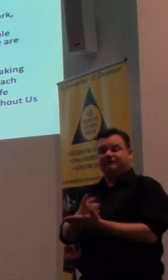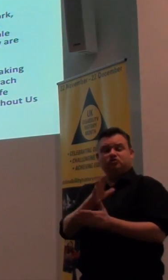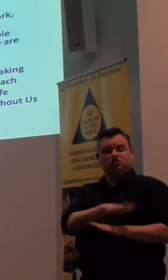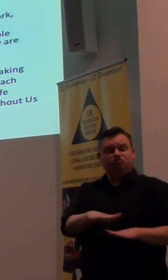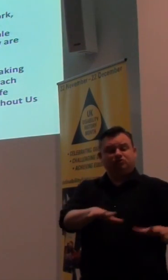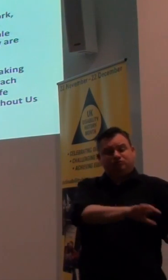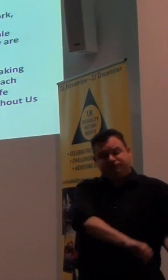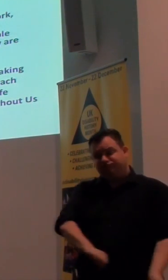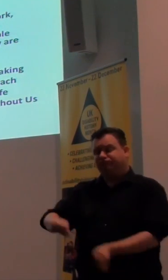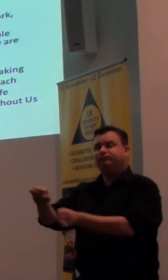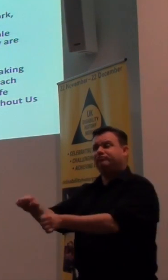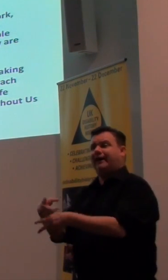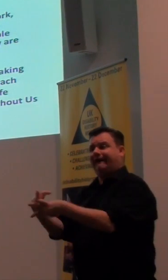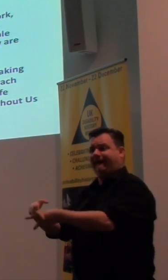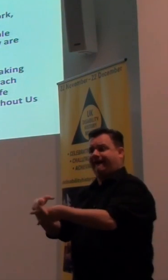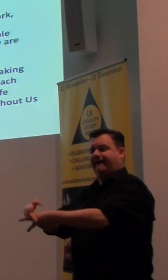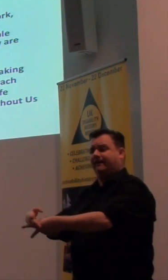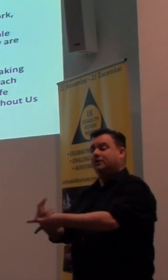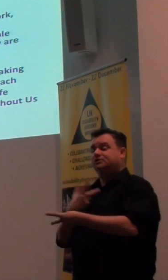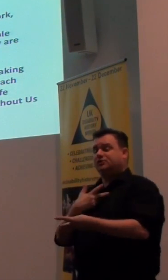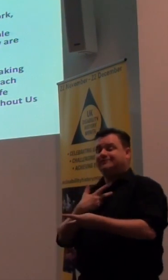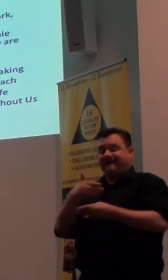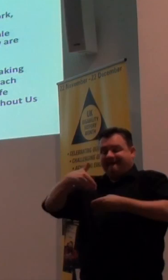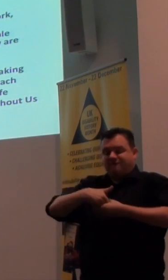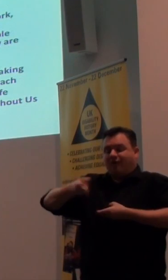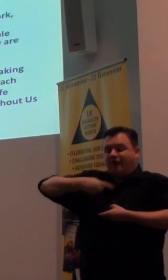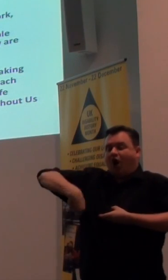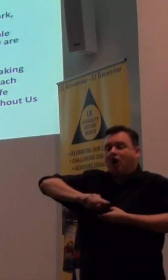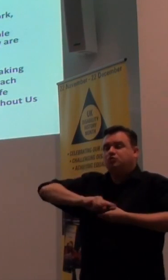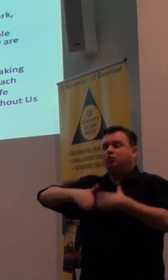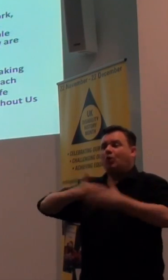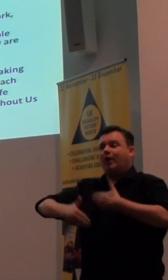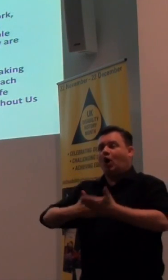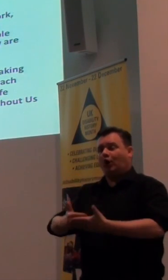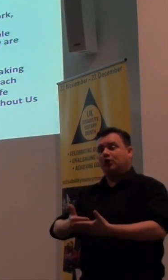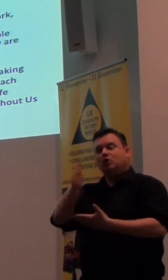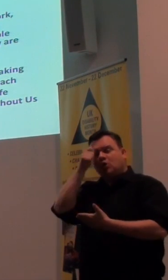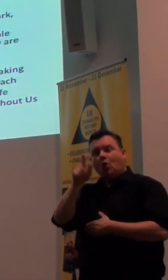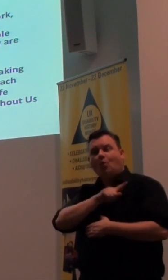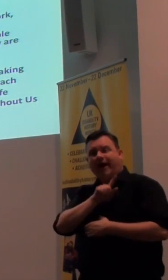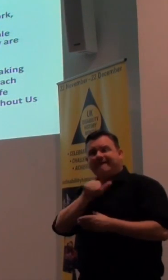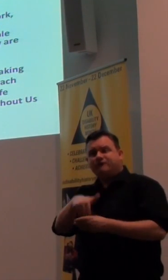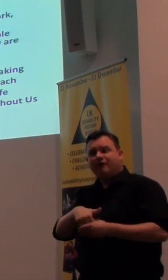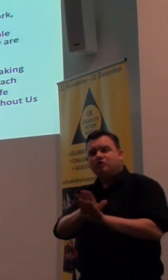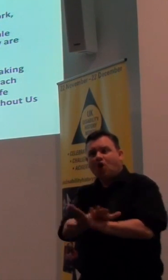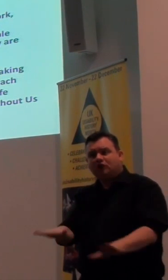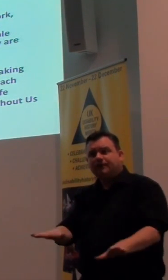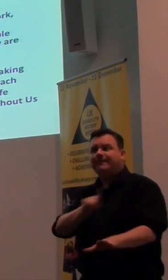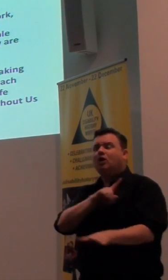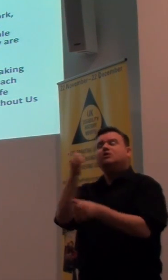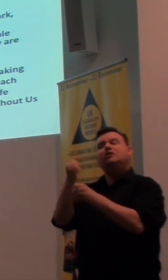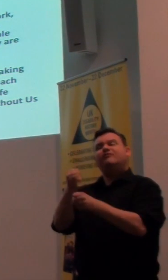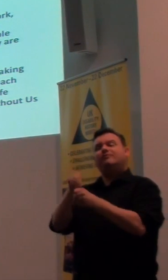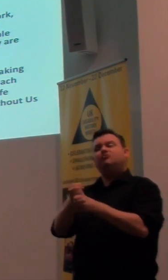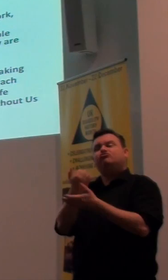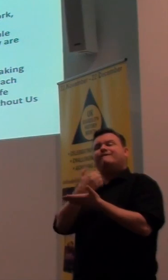So, in the end, it's about involving us in all parts of what's going on. And do you know why? We're not involved because the government refused to give